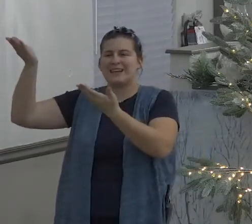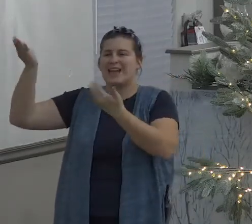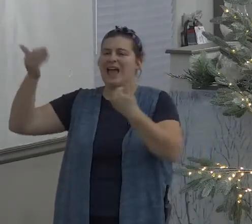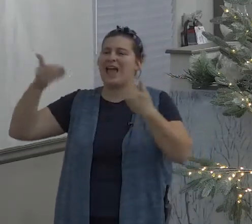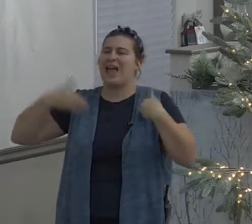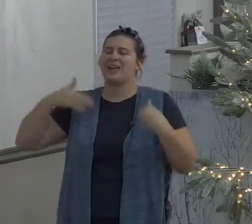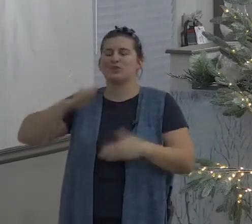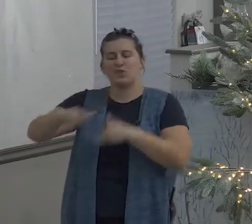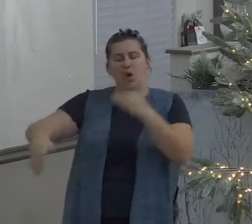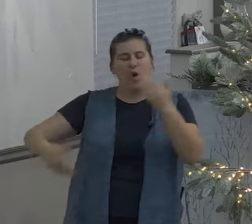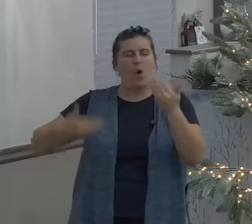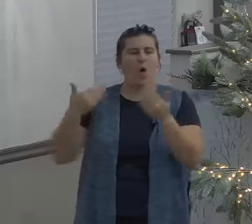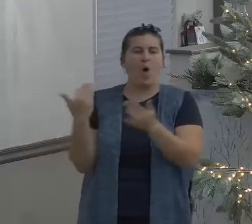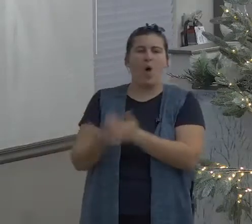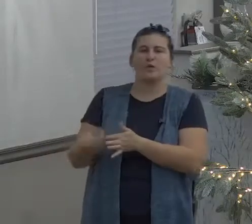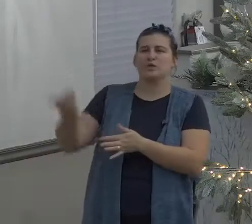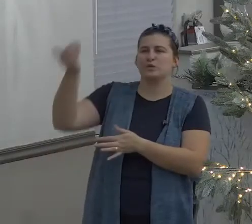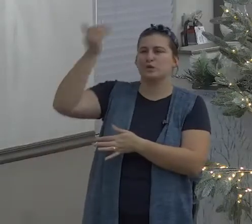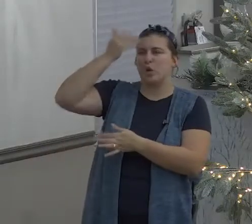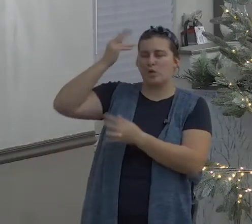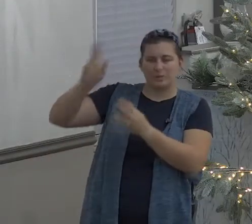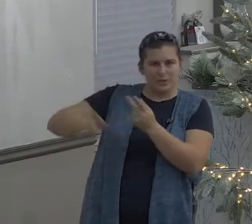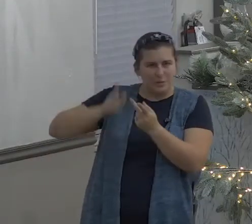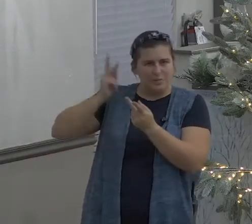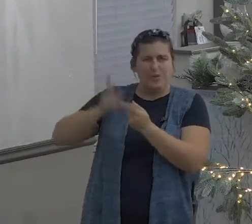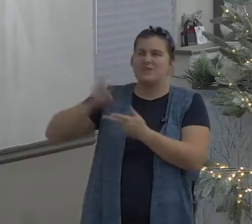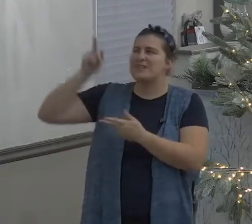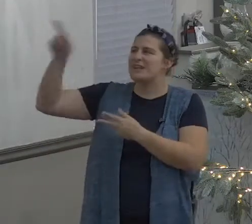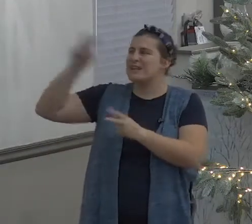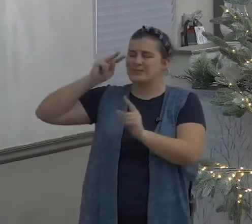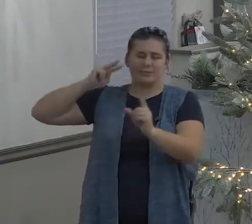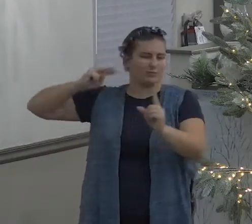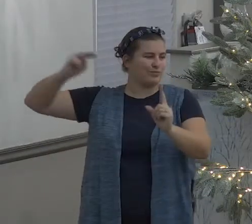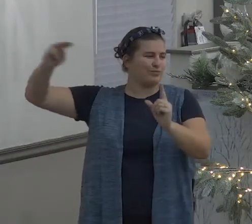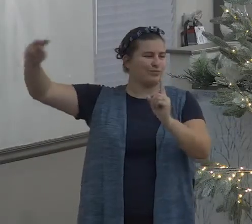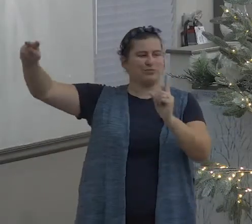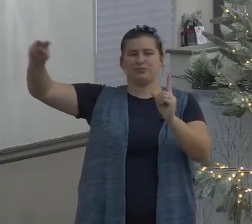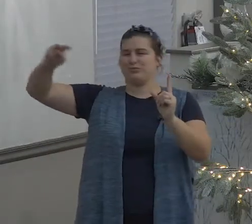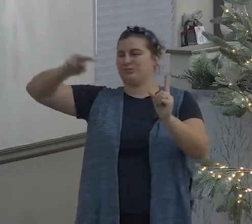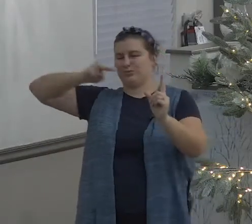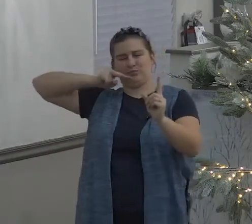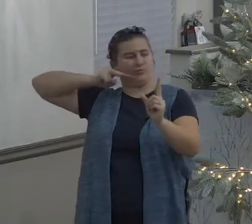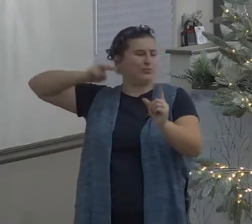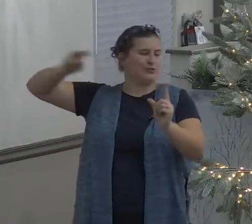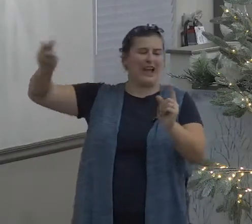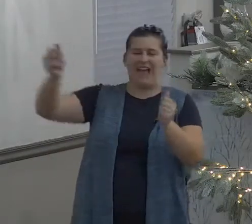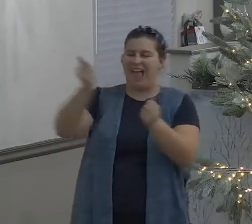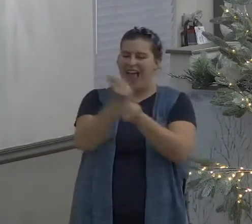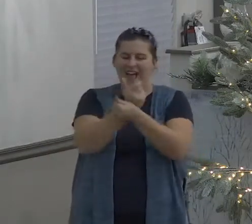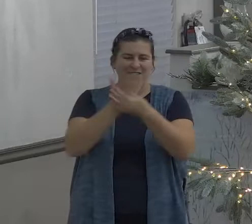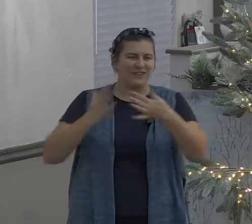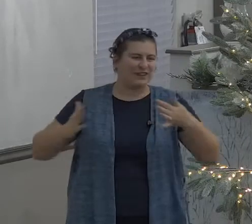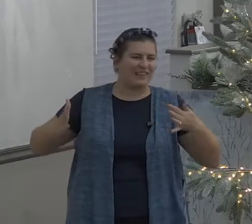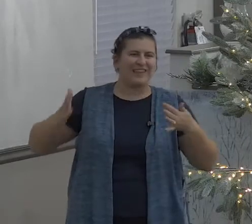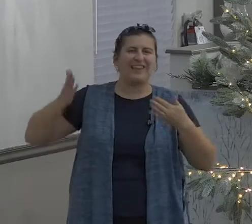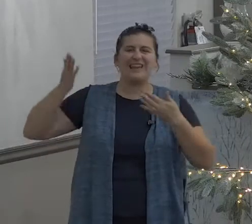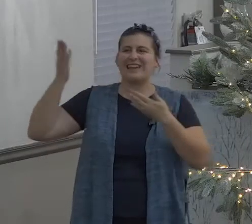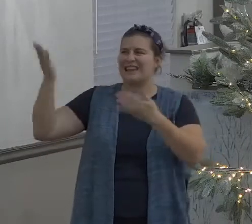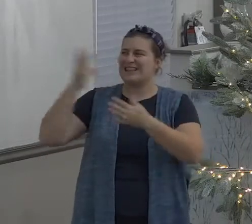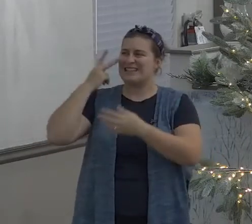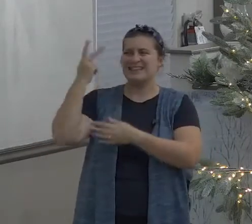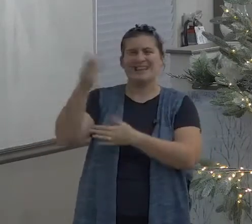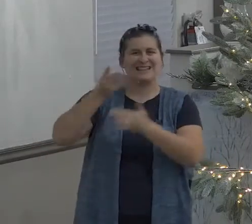us this is life right here this is life we can't see too much more God in in his